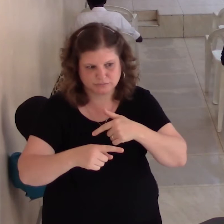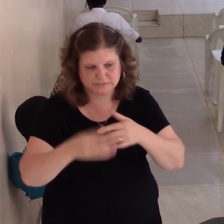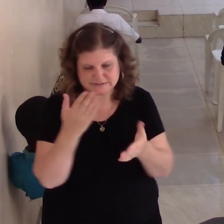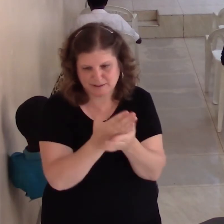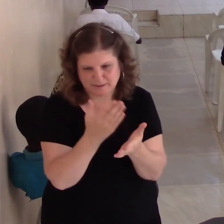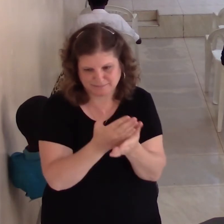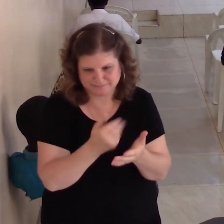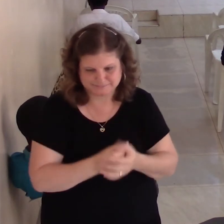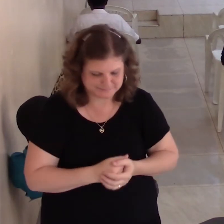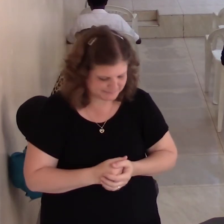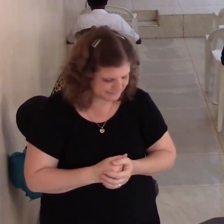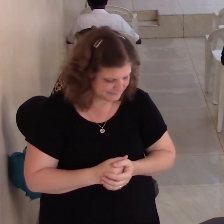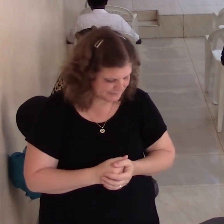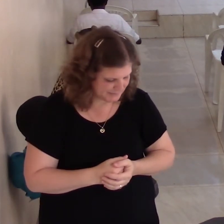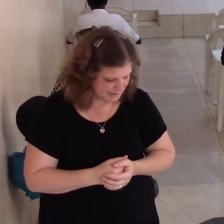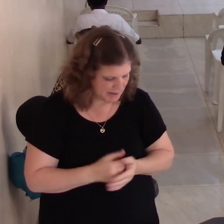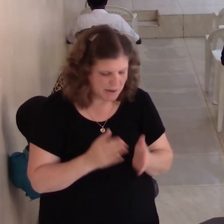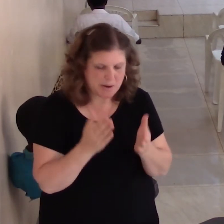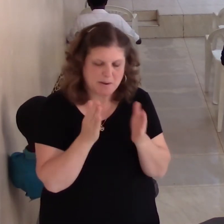mean? Pray about everything.